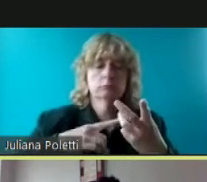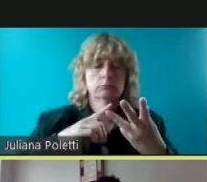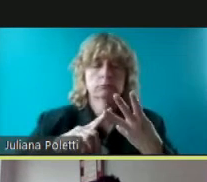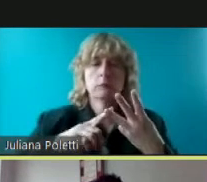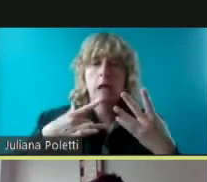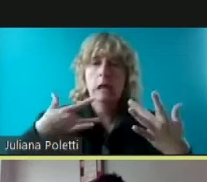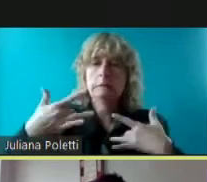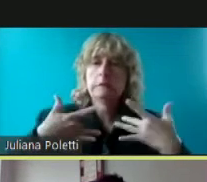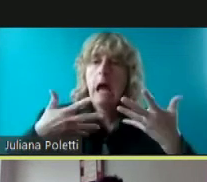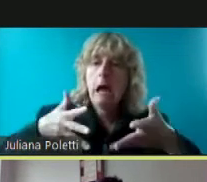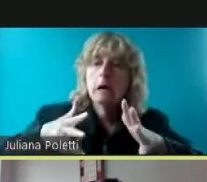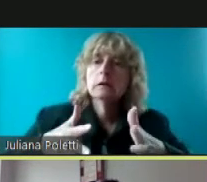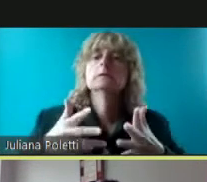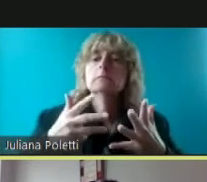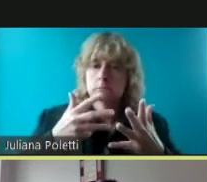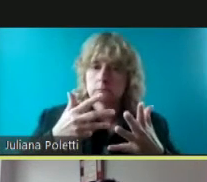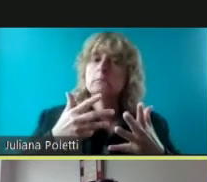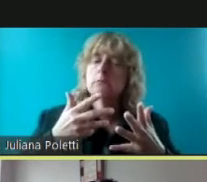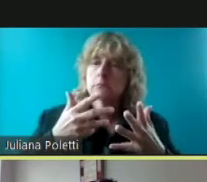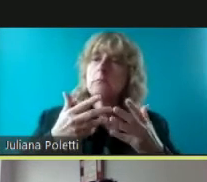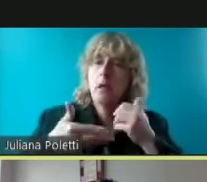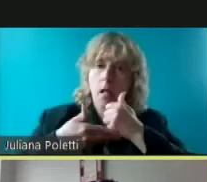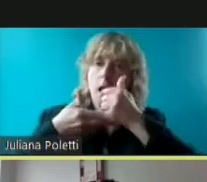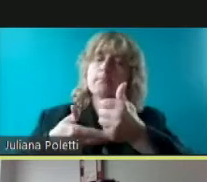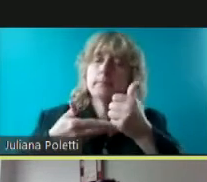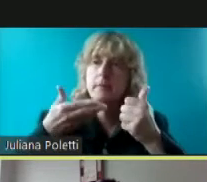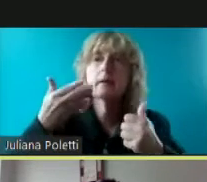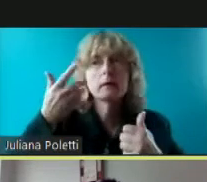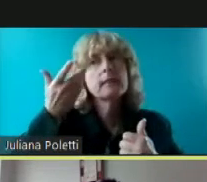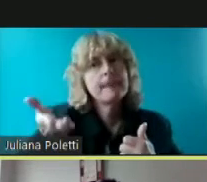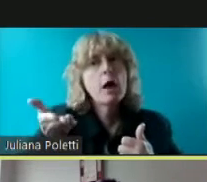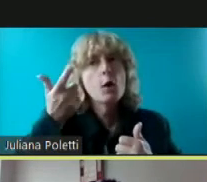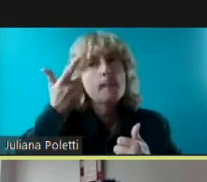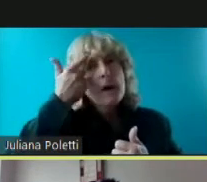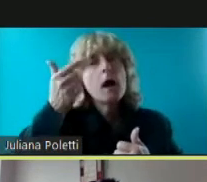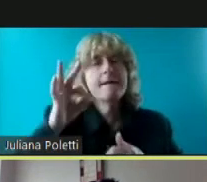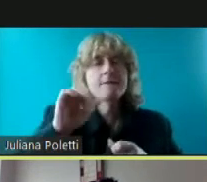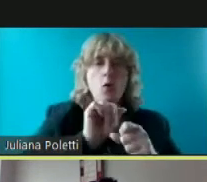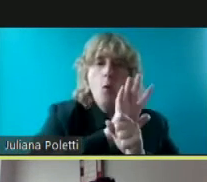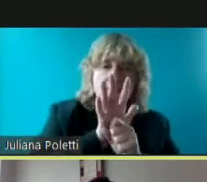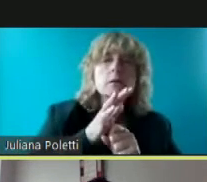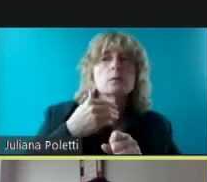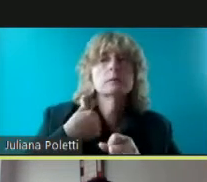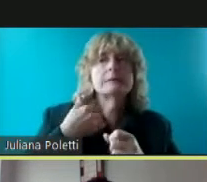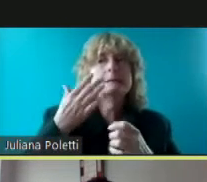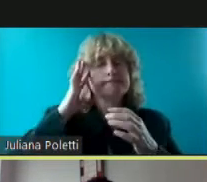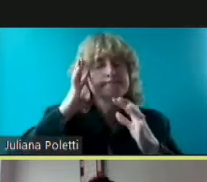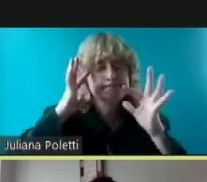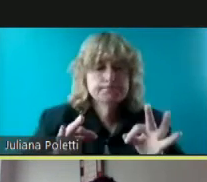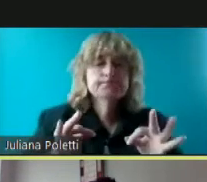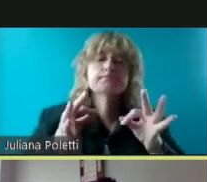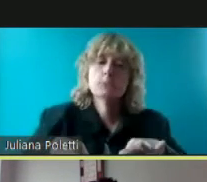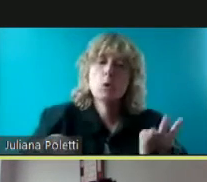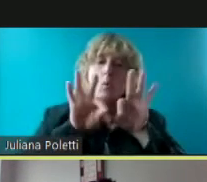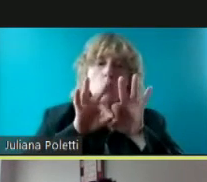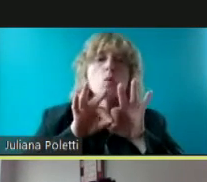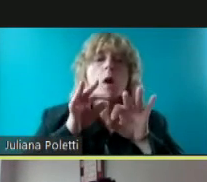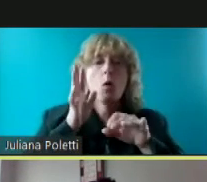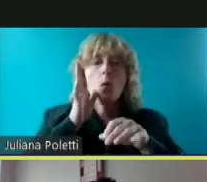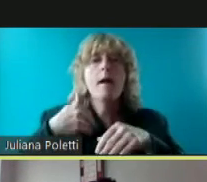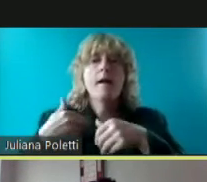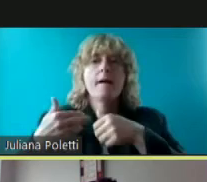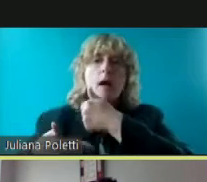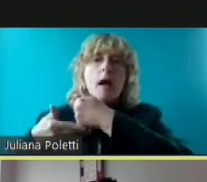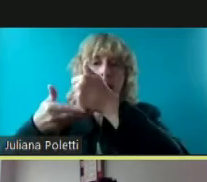because of covet if we can keep going on um and it's important that we take some self-care